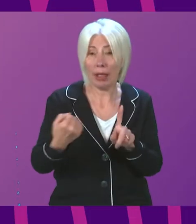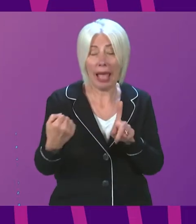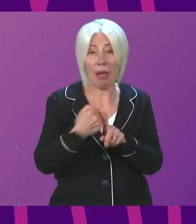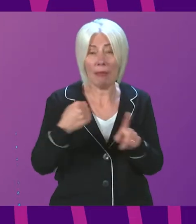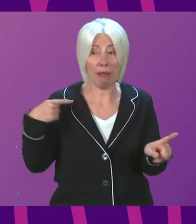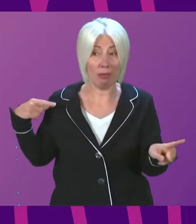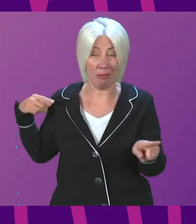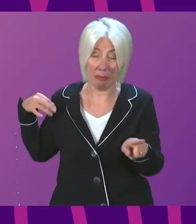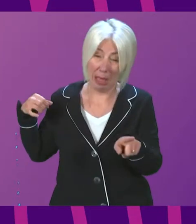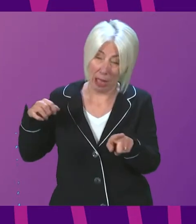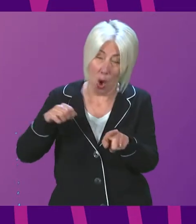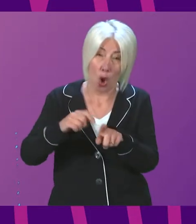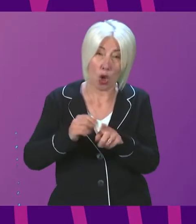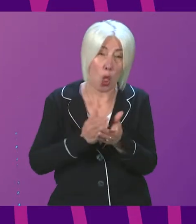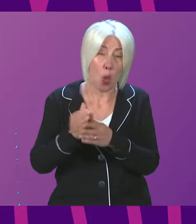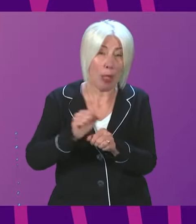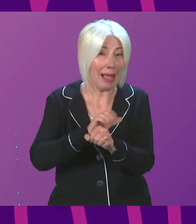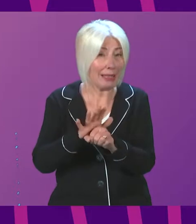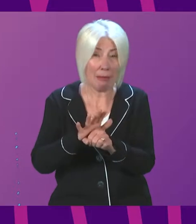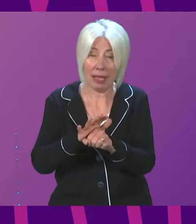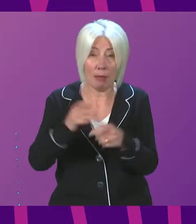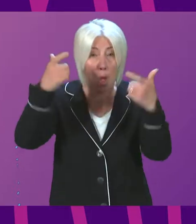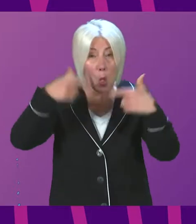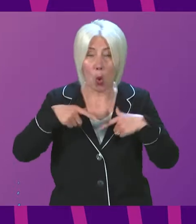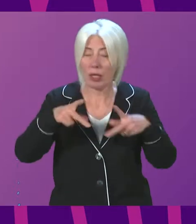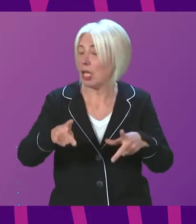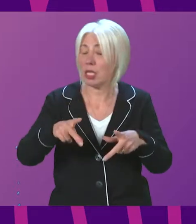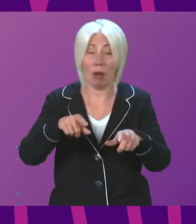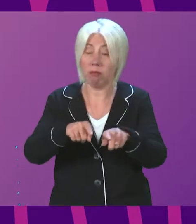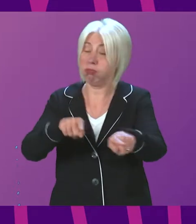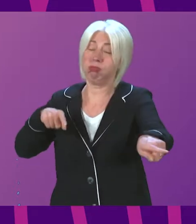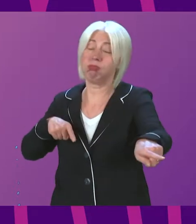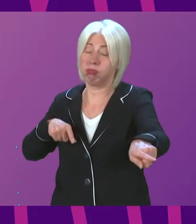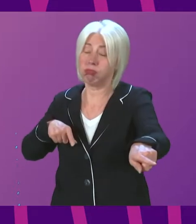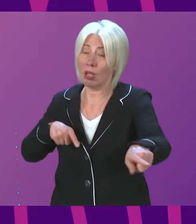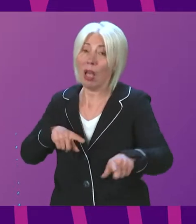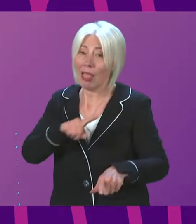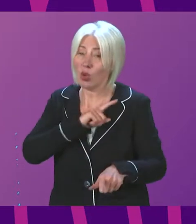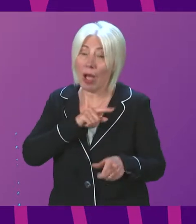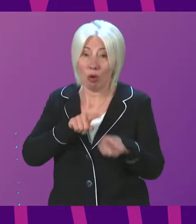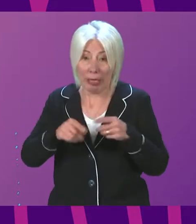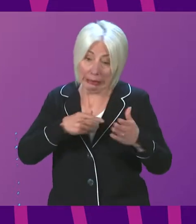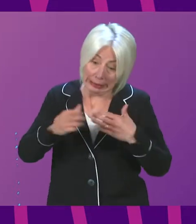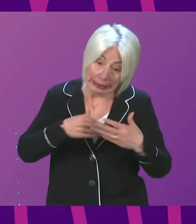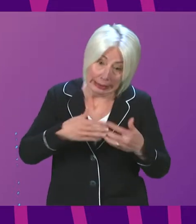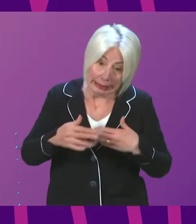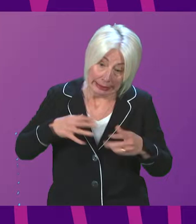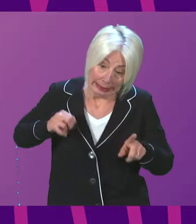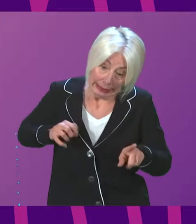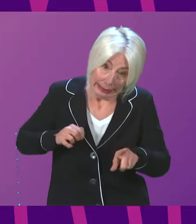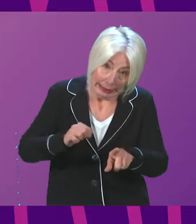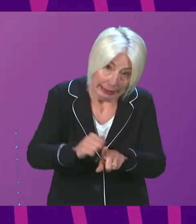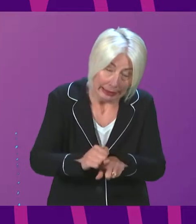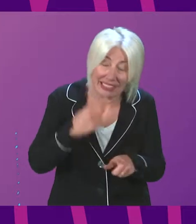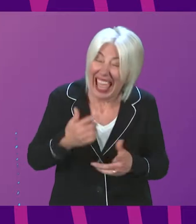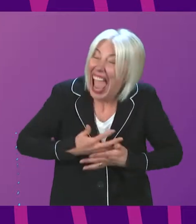of backlogs in the court system because of the pandemic which is why we are working so hard to address that so anything we can